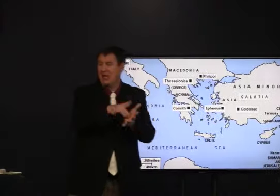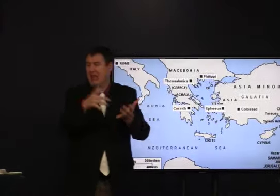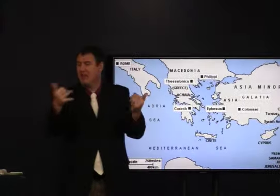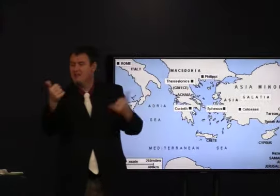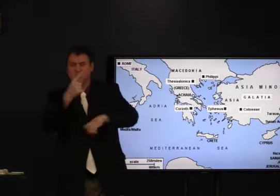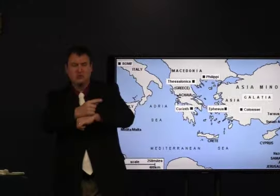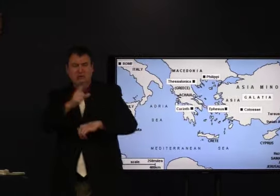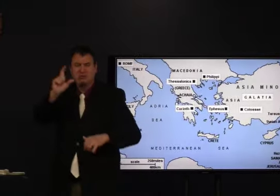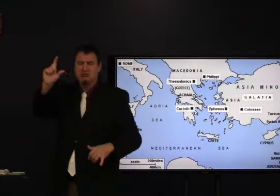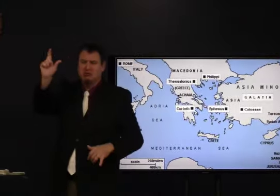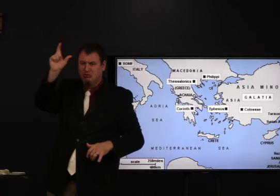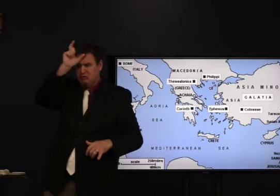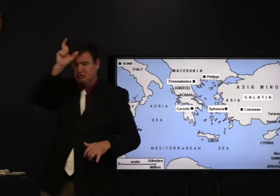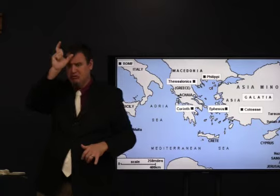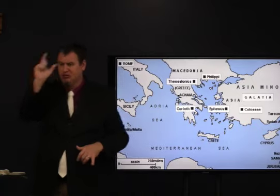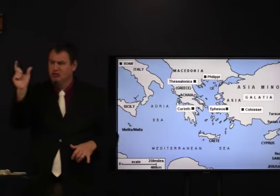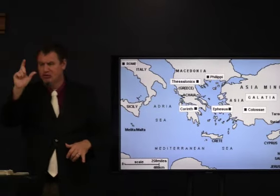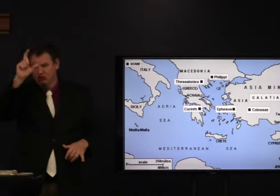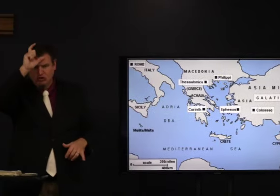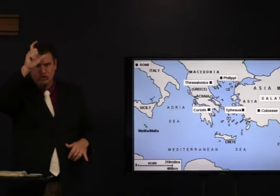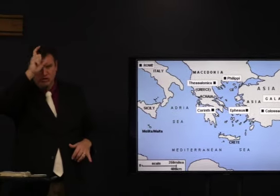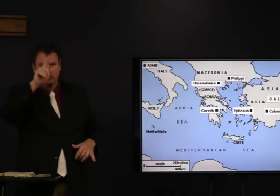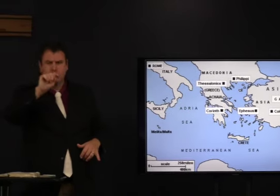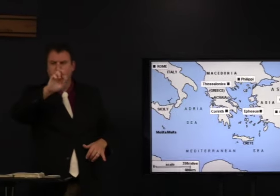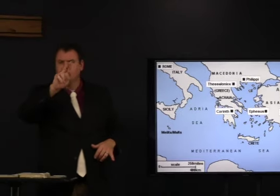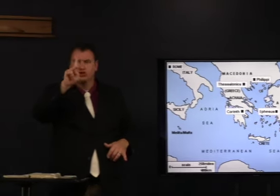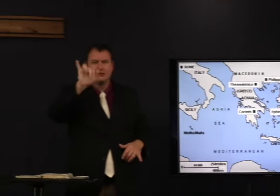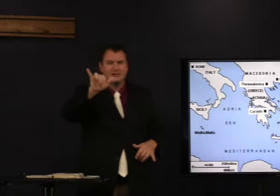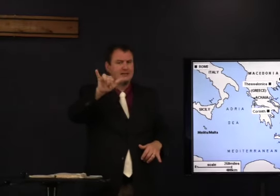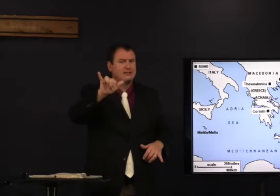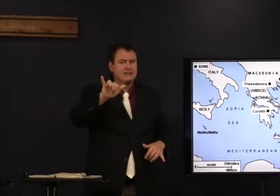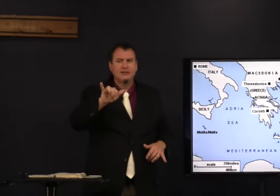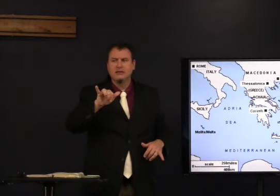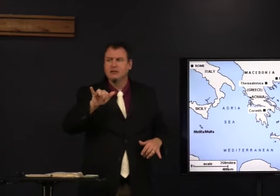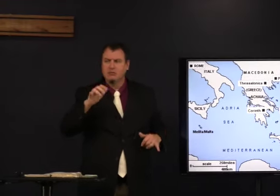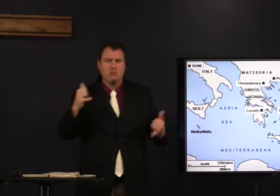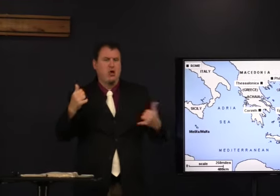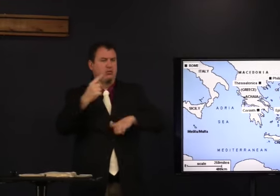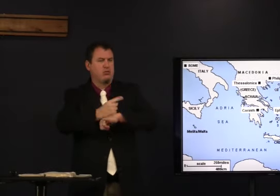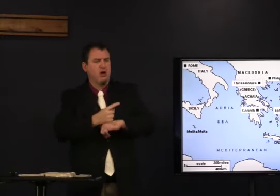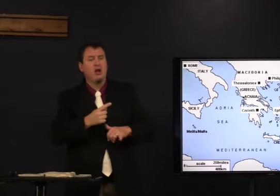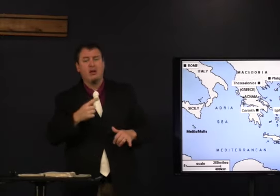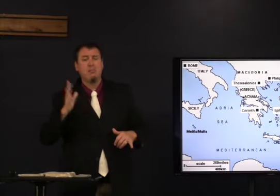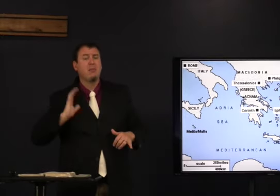this philosophy, approximately in the middle of Latter-day Turkey.